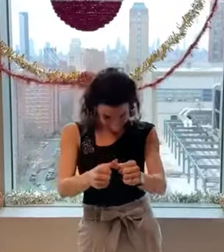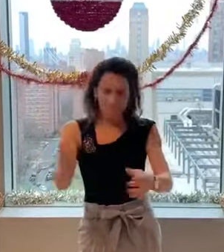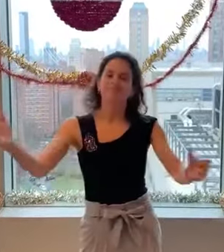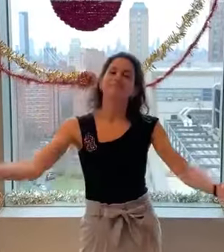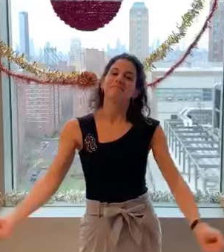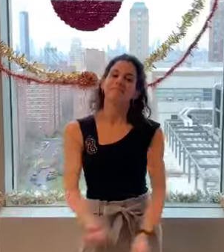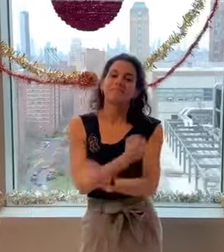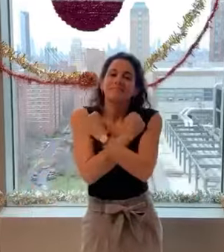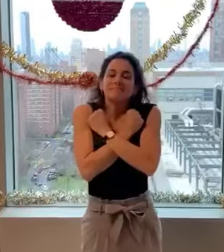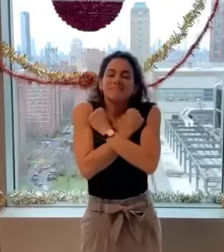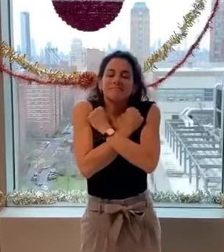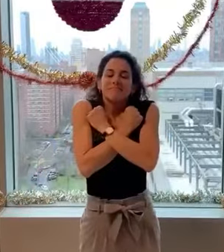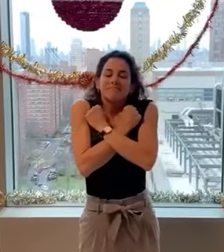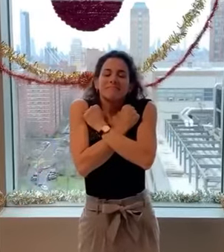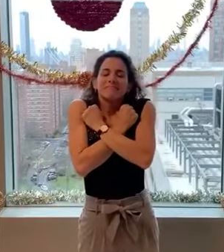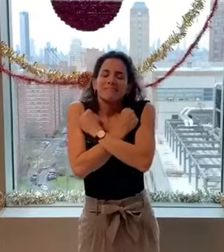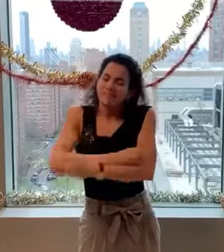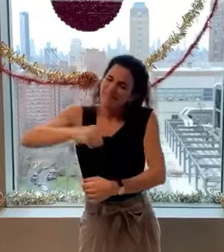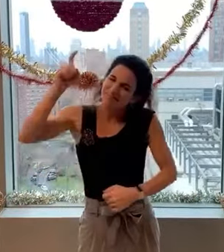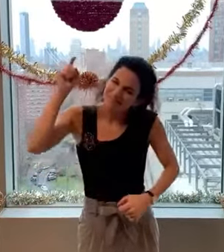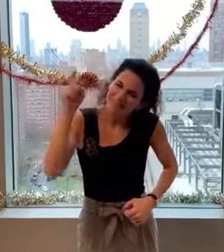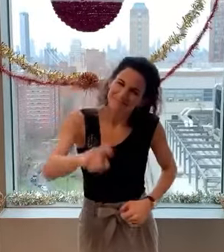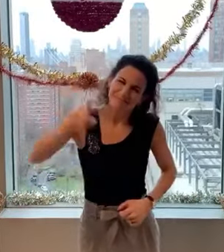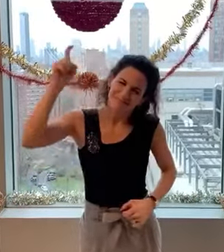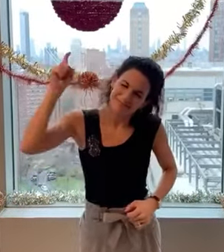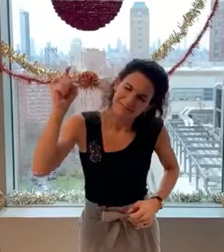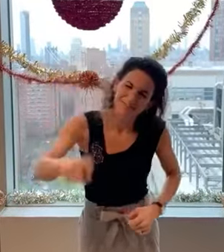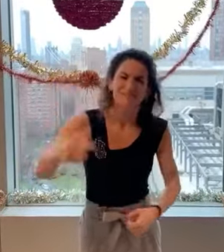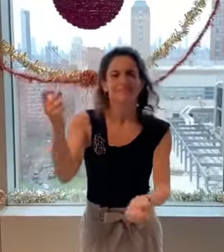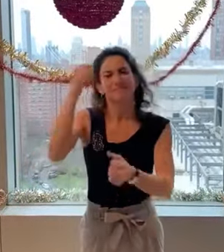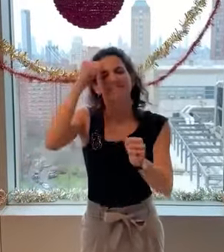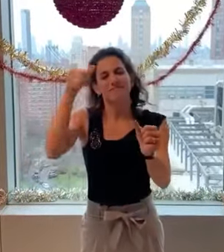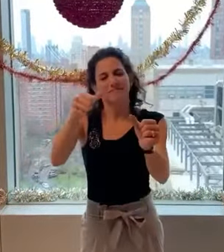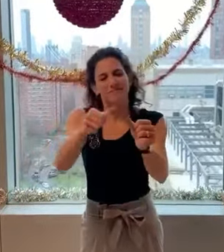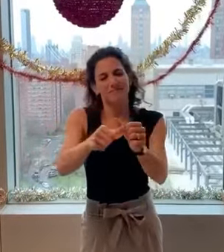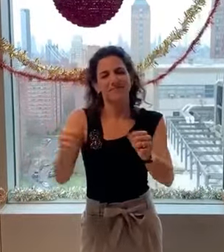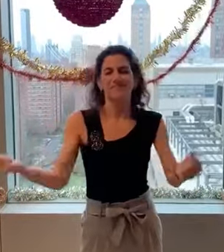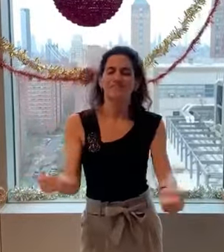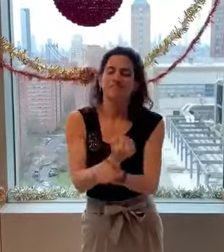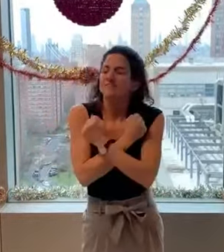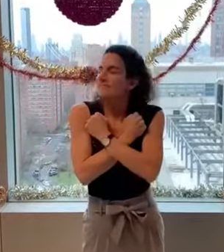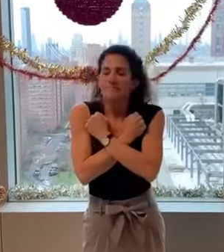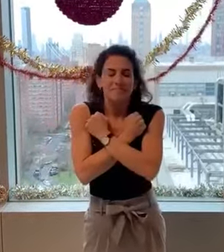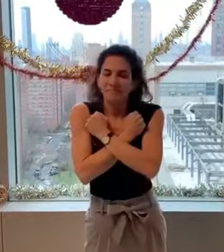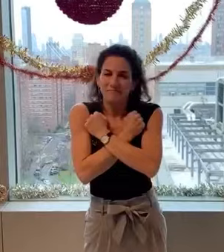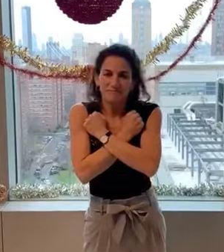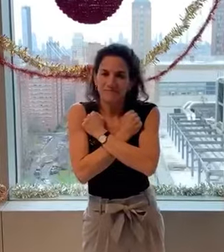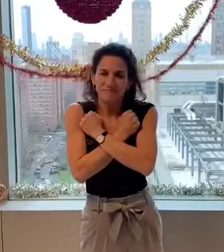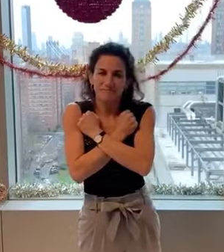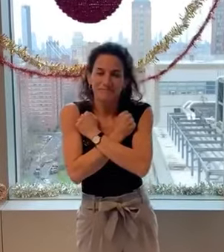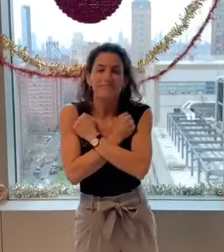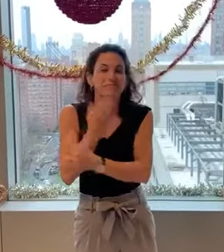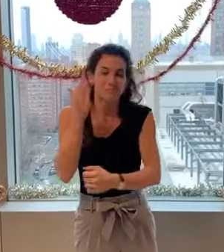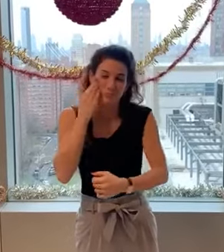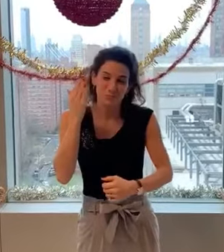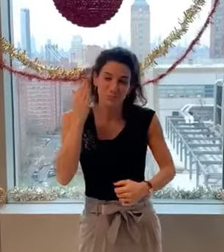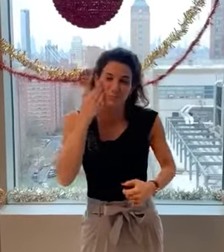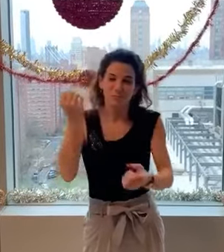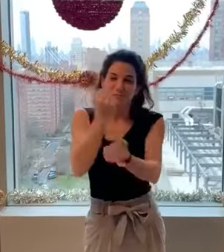love Oh, come back to your mind To remember the love You know that